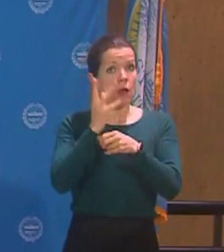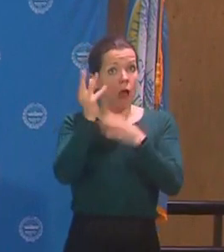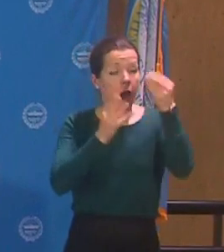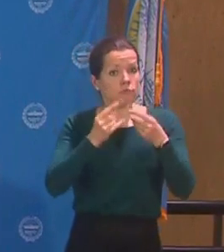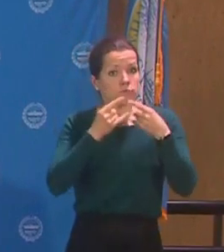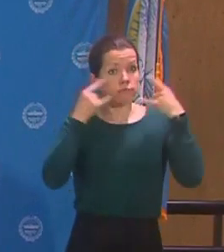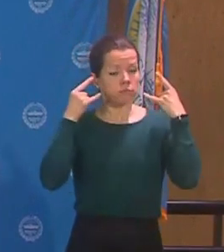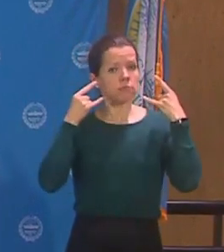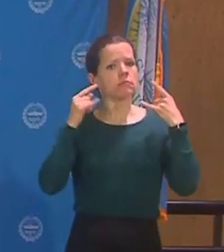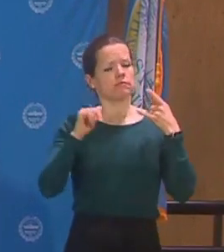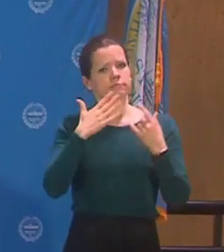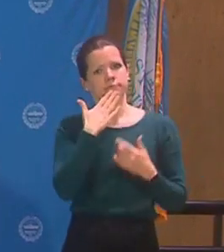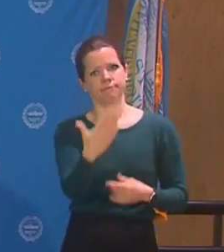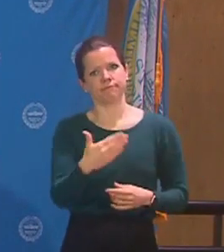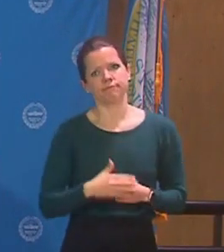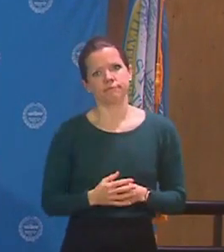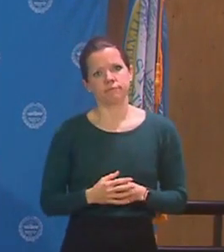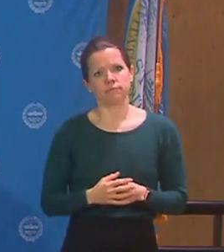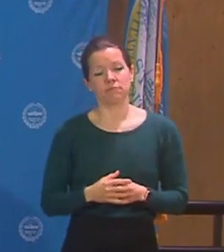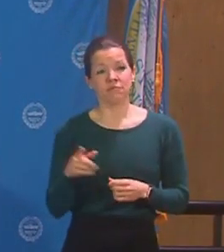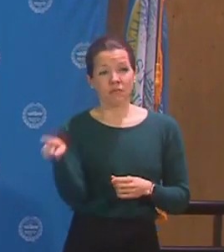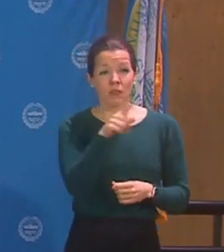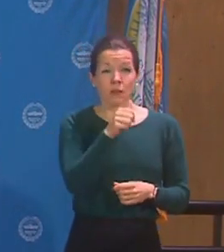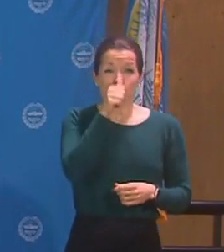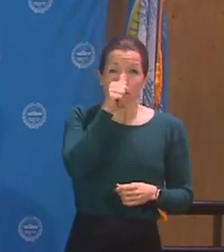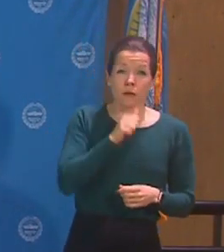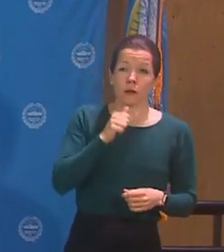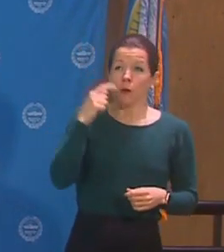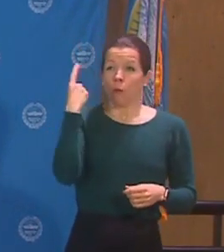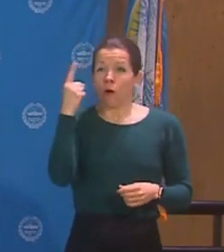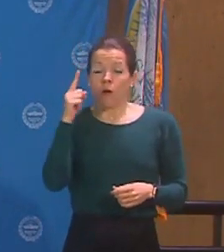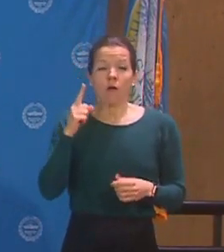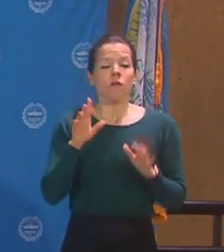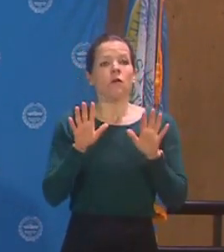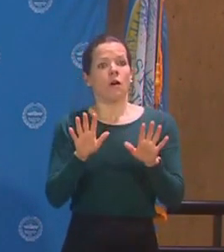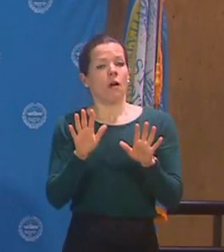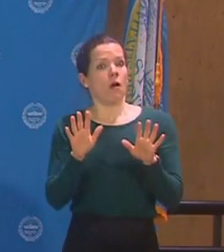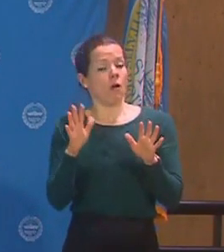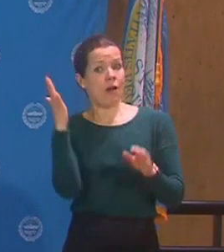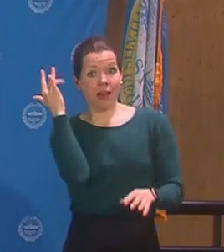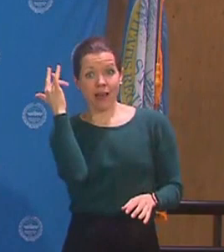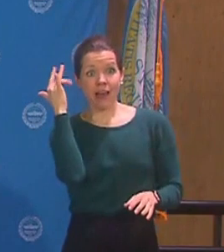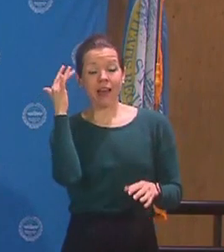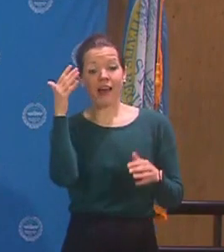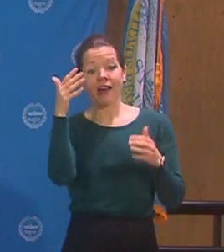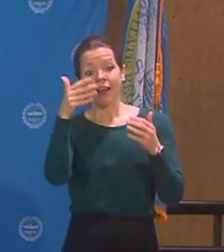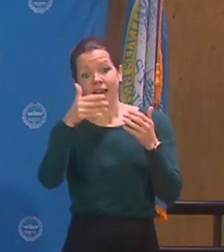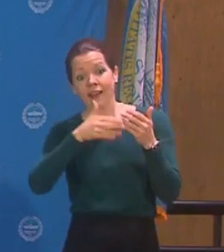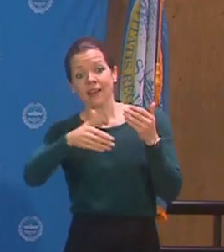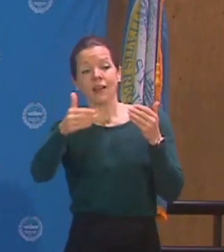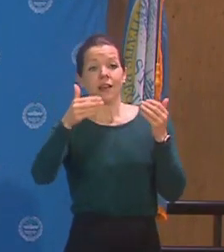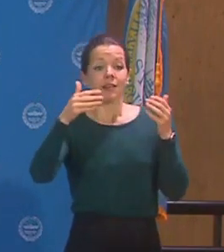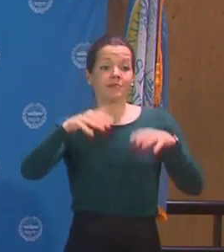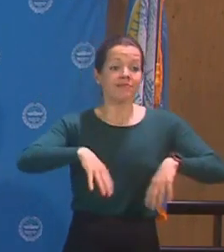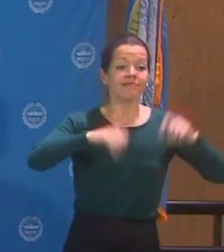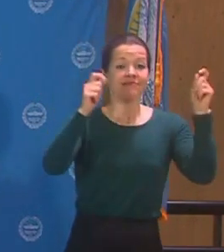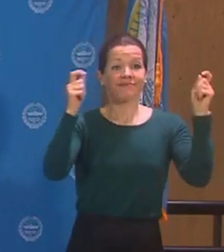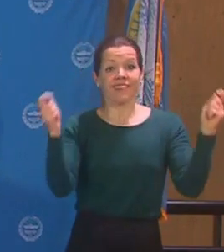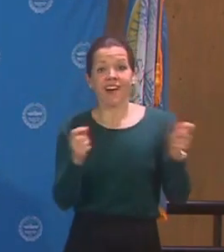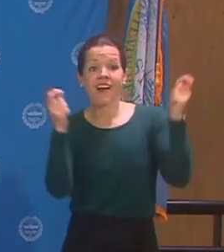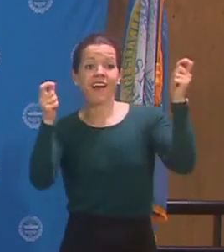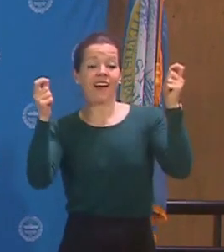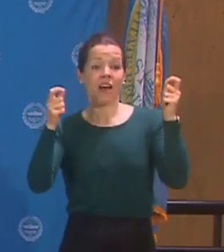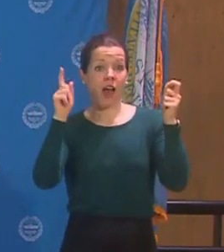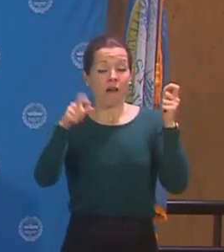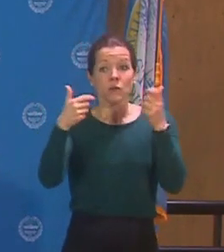sacrifices that we're making now to make sure that we don't have too many more of these holidays separated by loved ones. The next